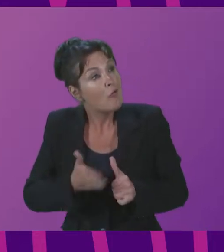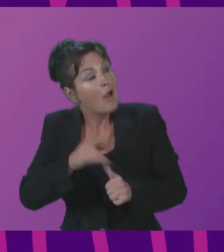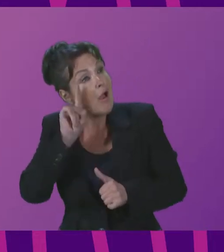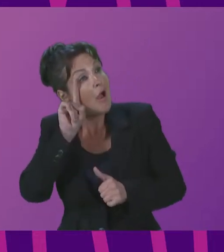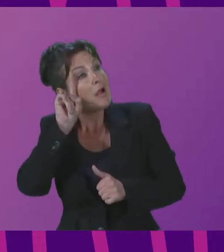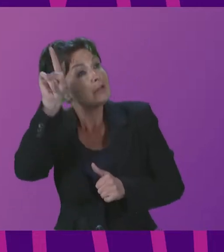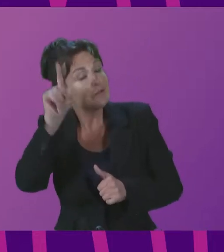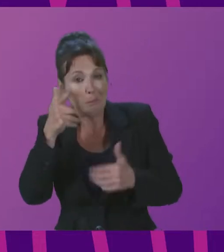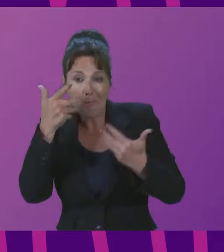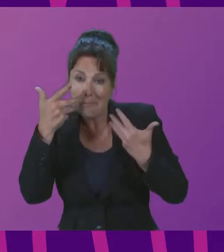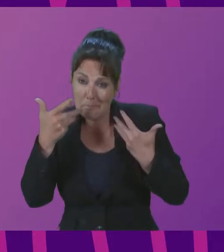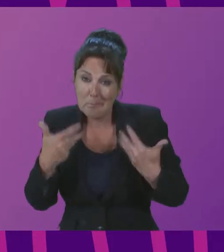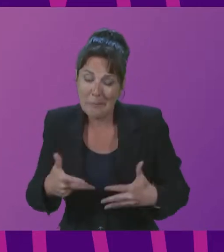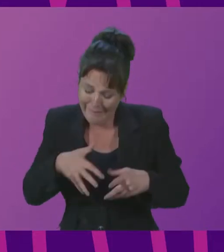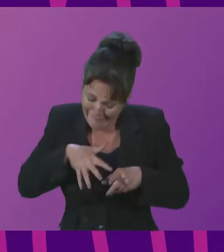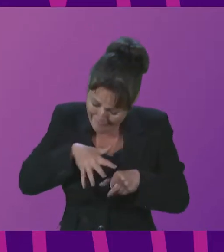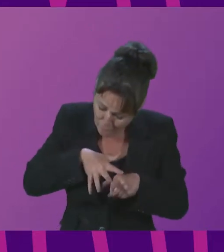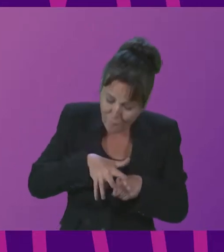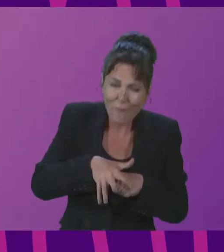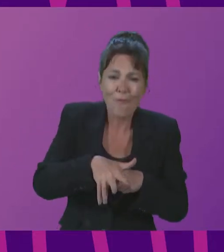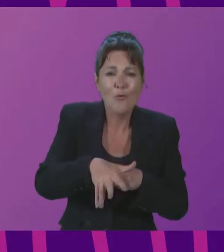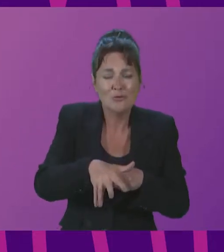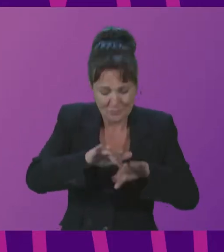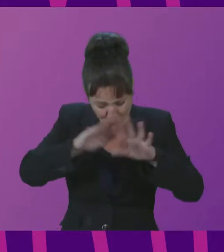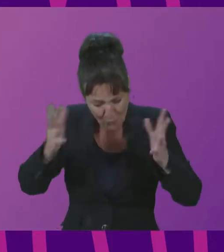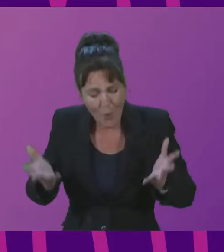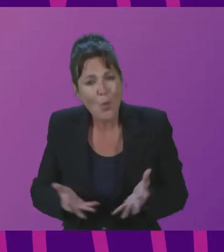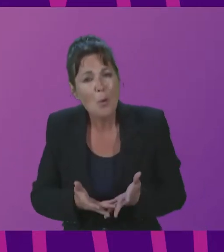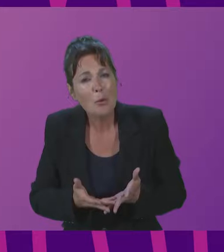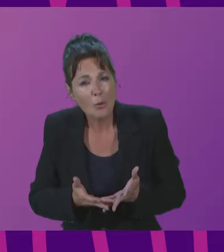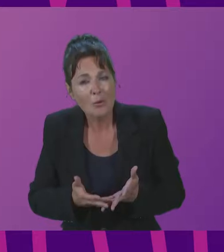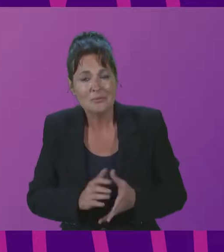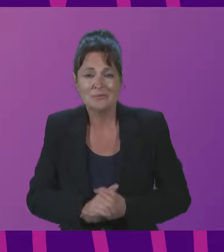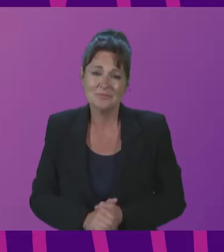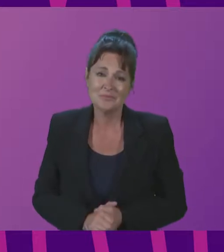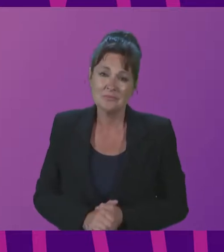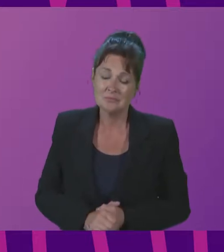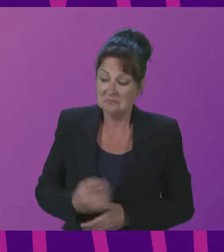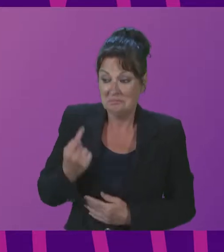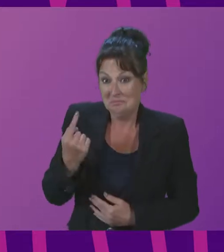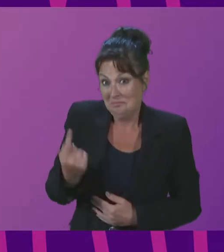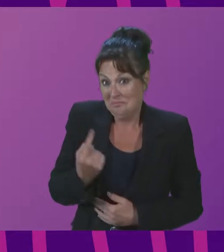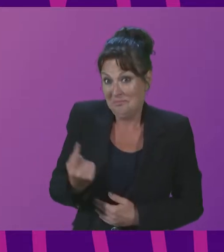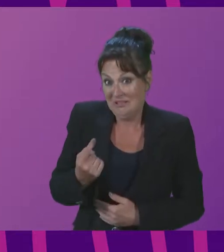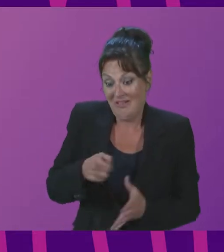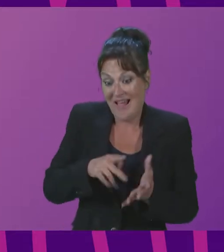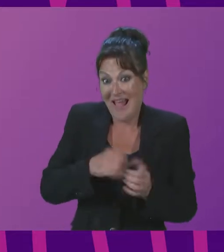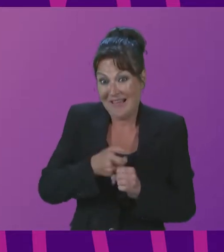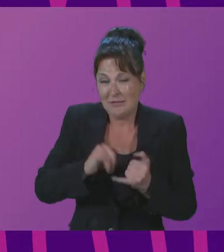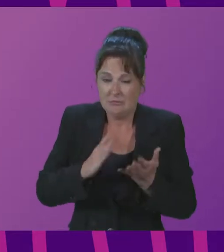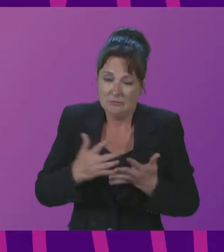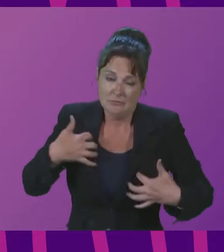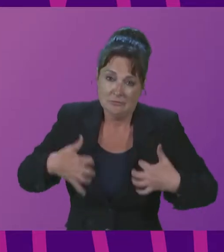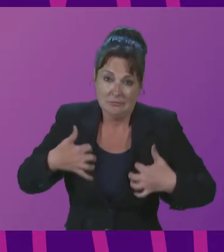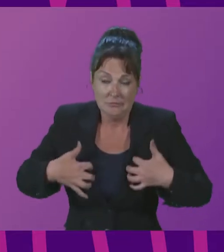had and will continue to have global impact he was so ambitious that it was in this room